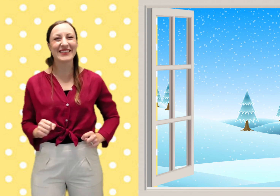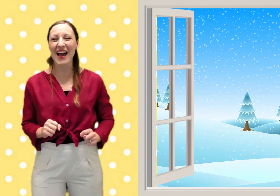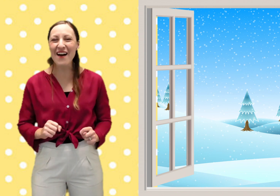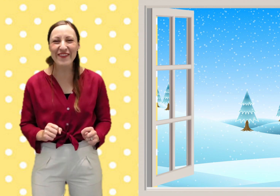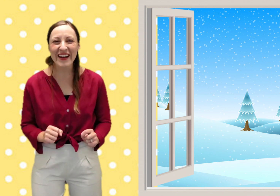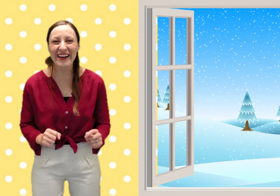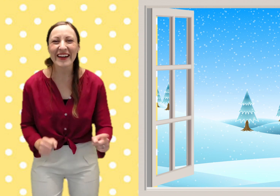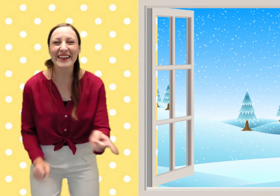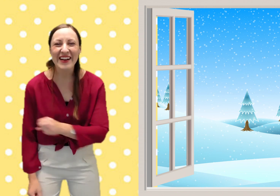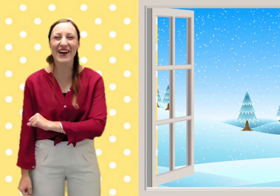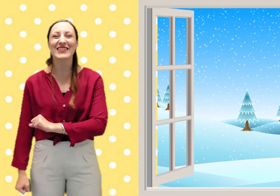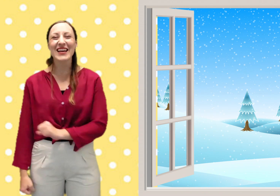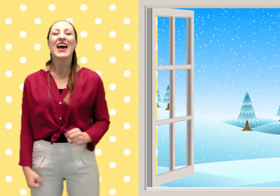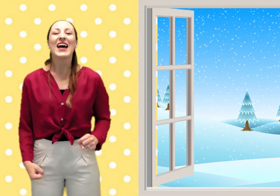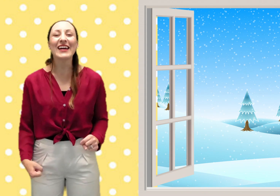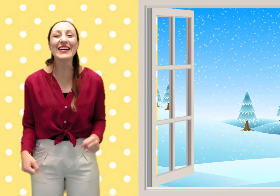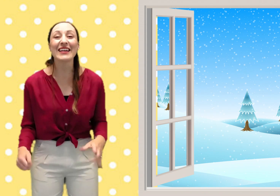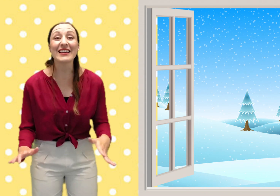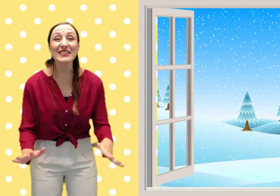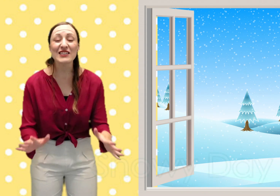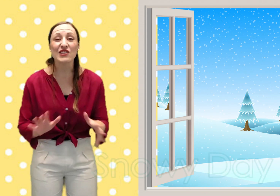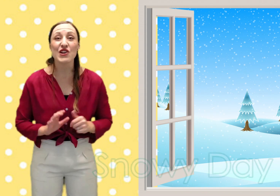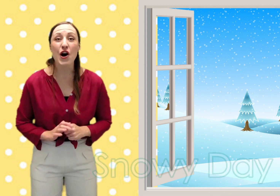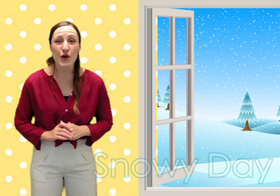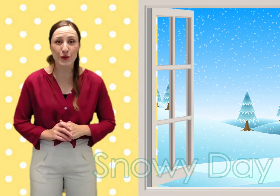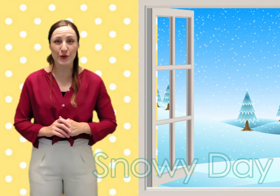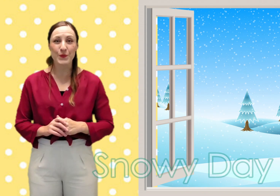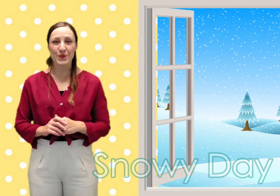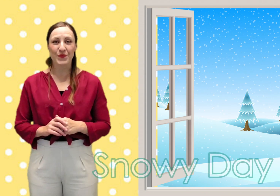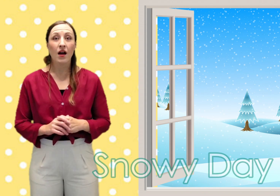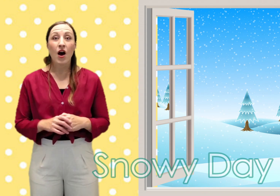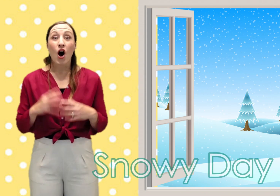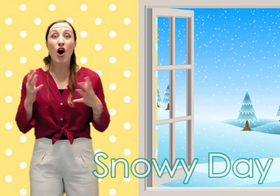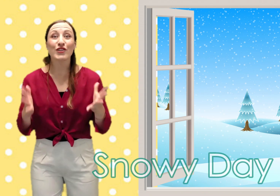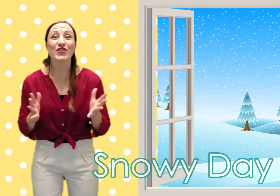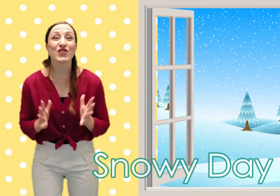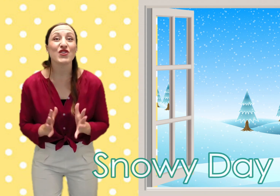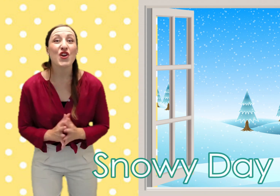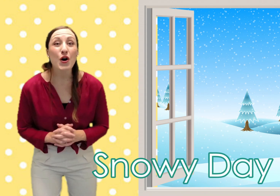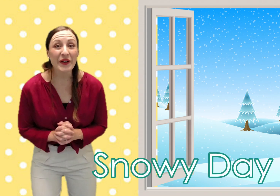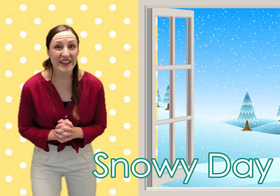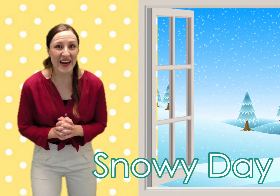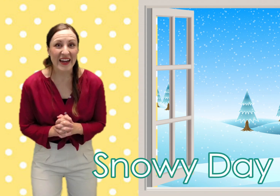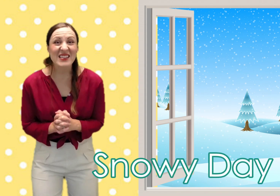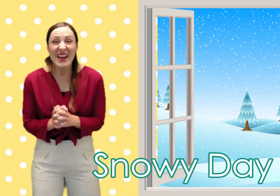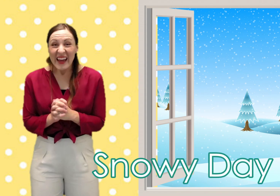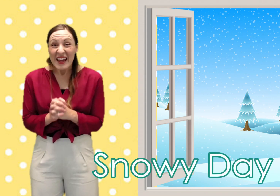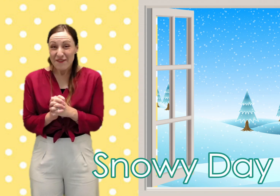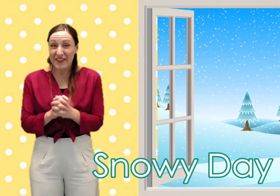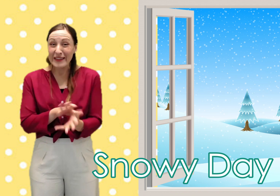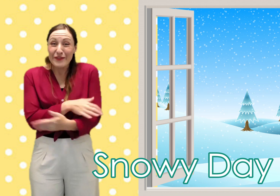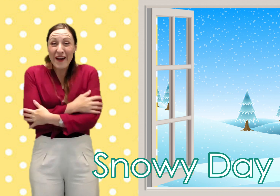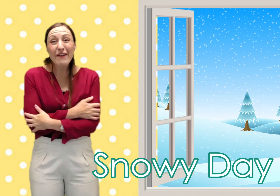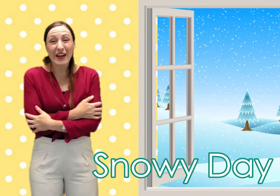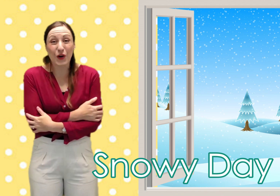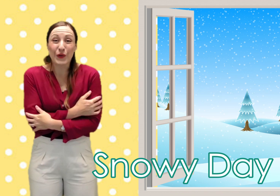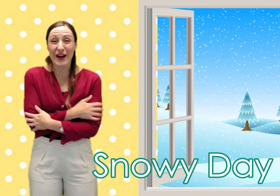definitely not it is snow on snowy days it feels very cold